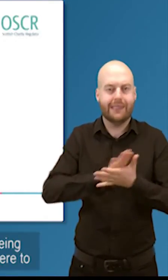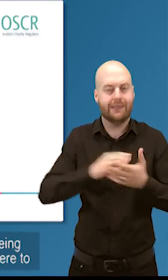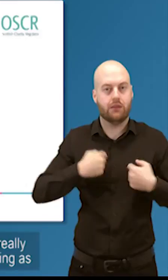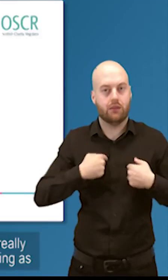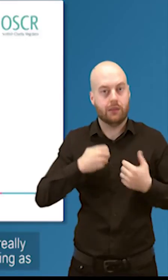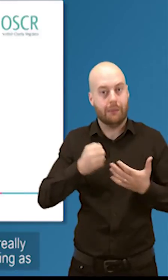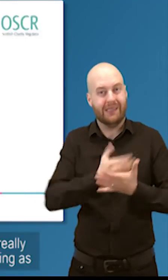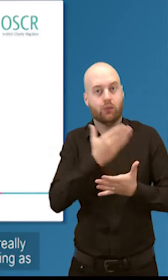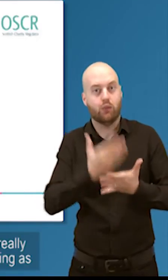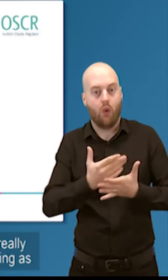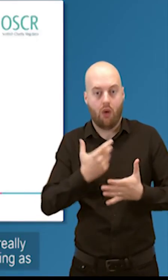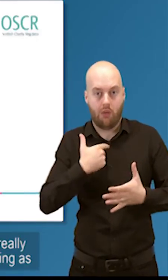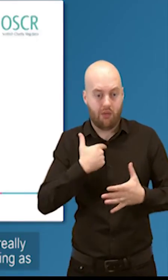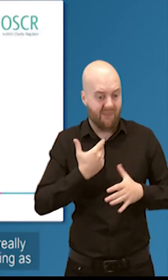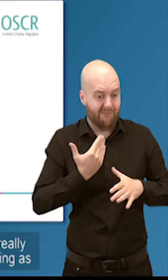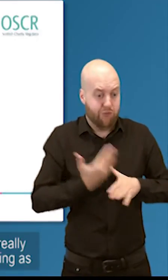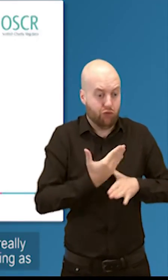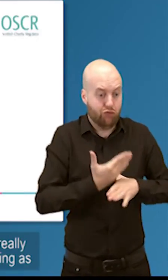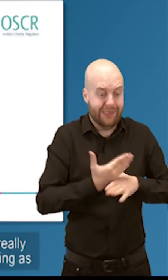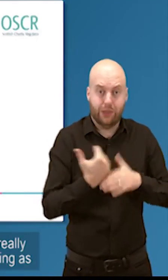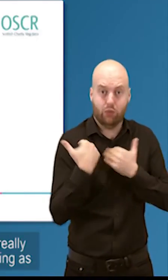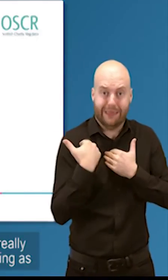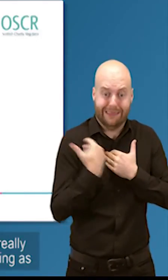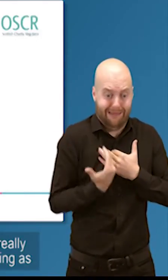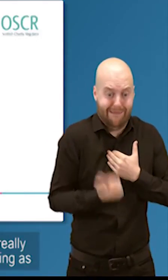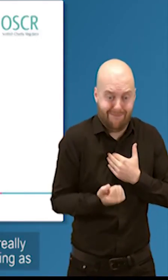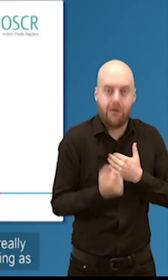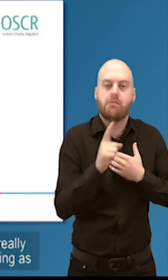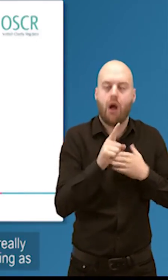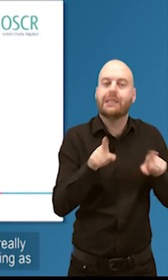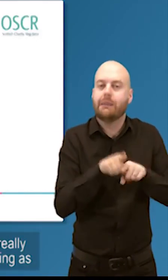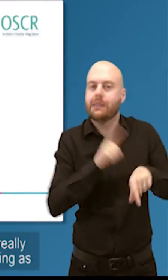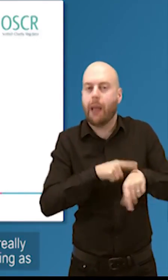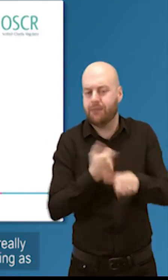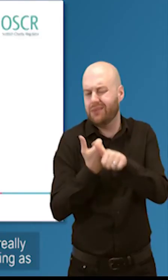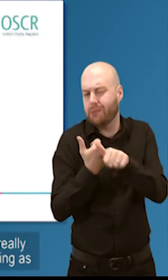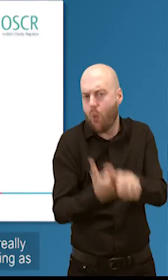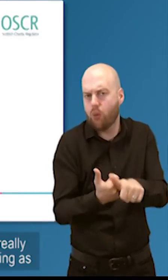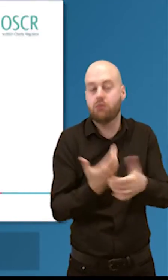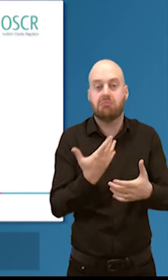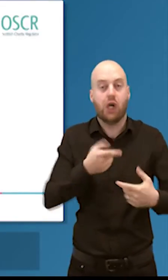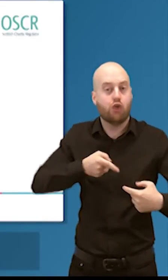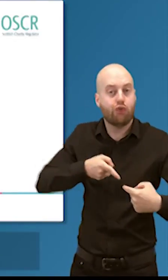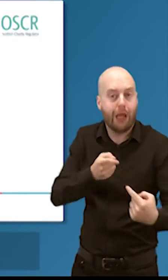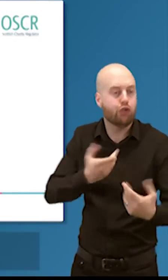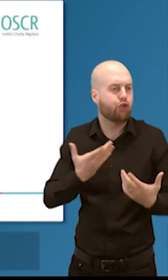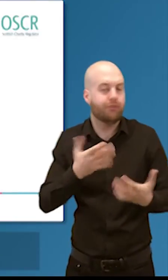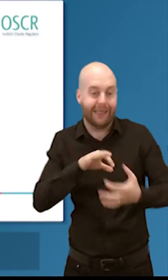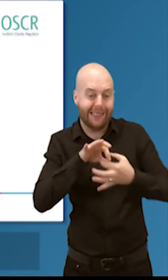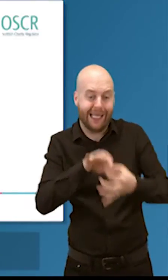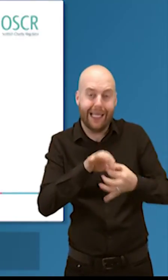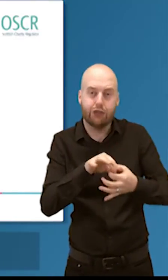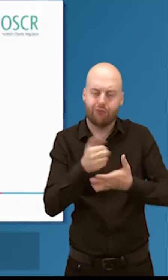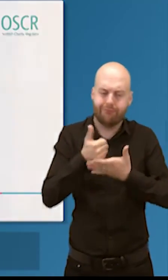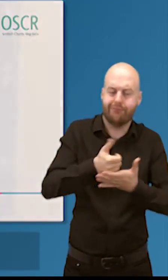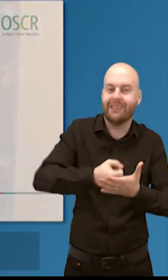We're there to support, to challenge, to engage, to develop. So really we spend a lot of our time trying to be as empowering as we can and enabling